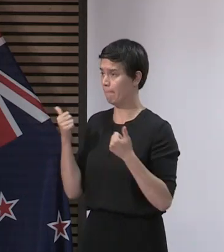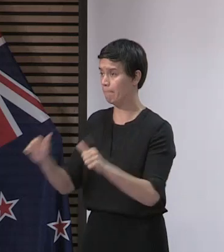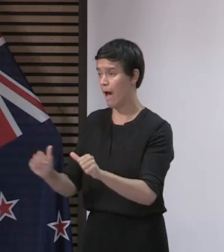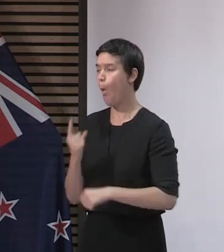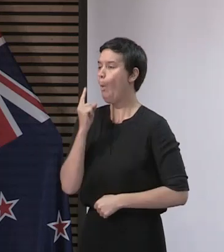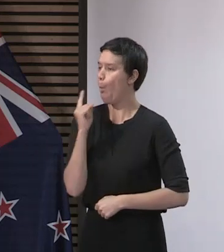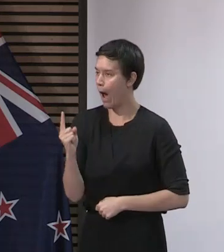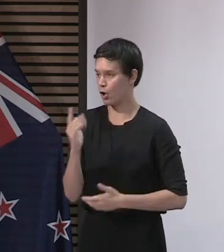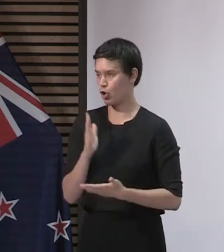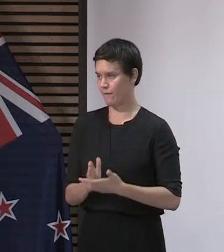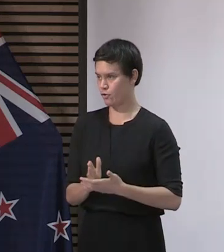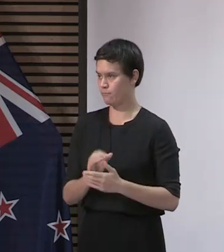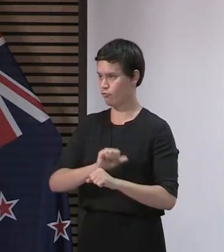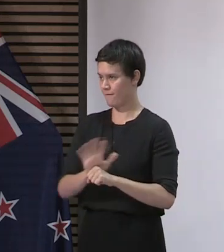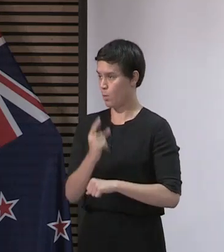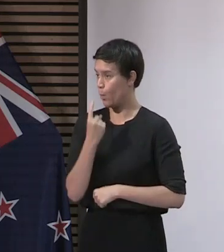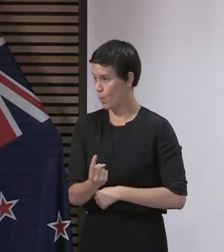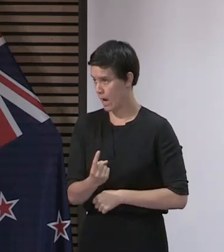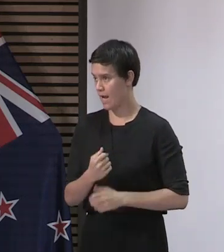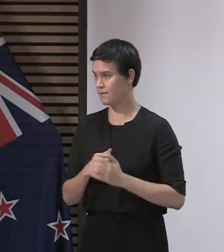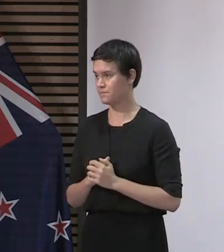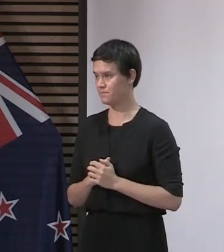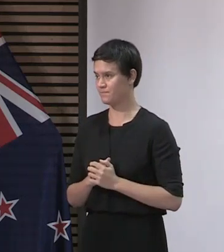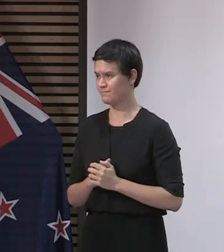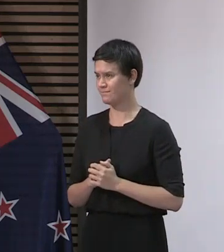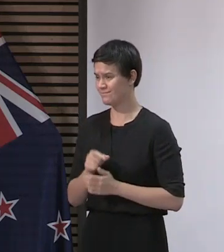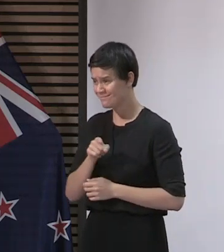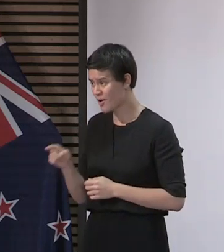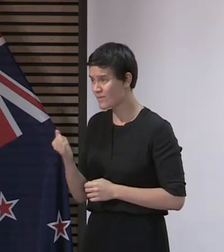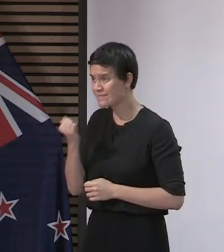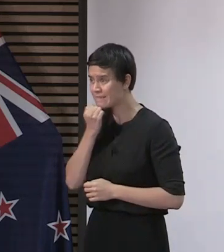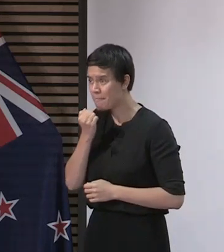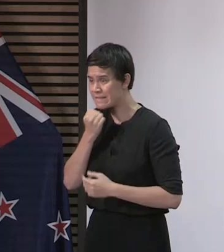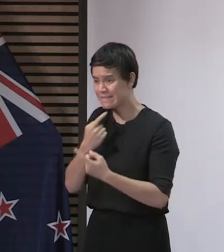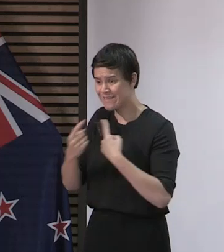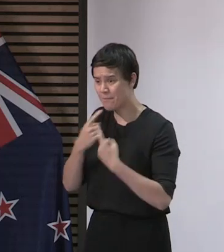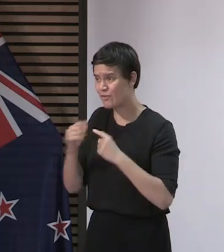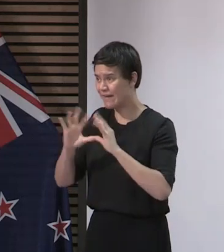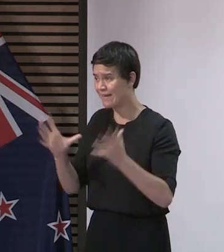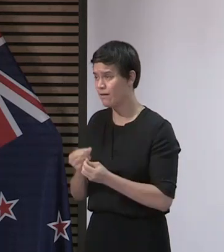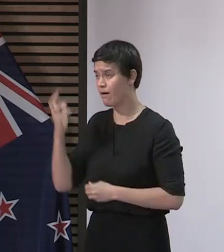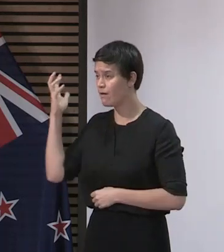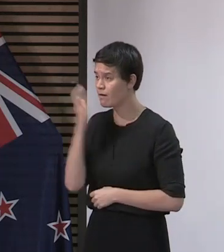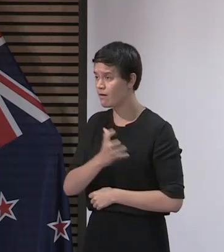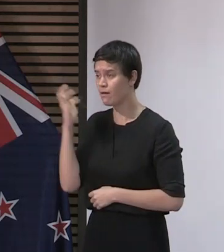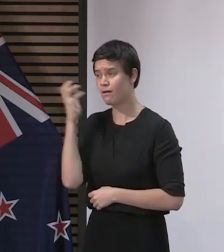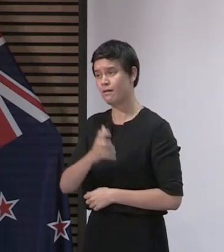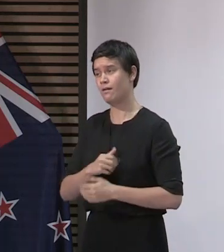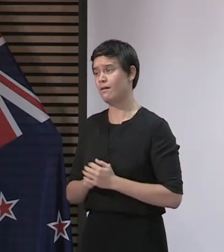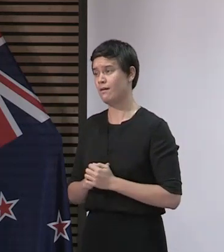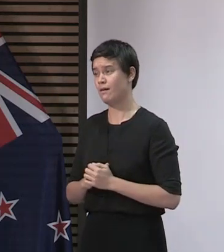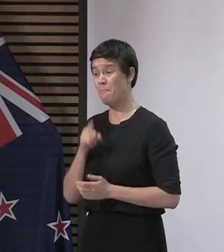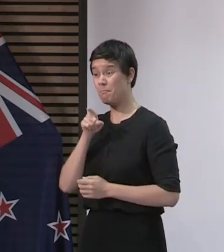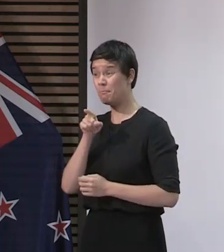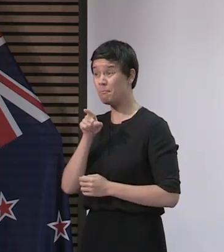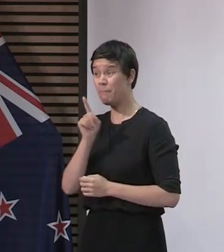pausing to digest those numbers. They are incredible and they are thanks to the sacrifices that every single New Zealander has made.